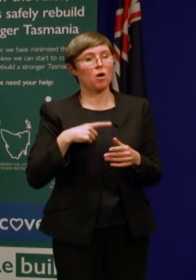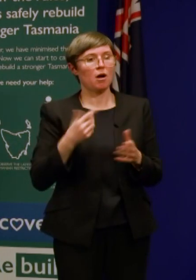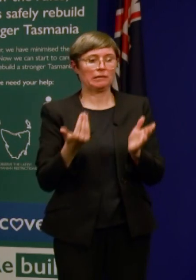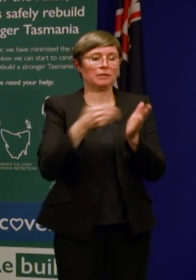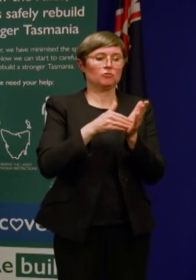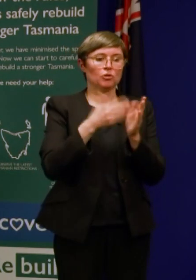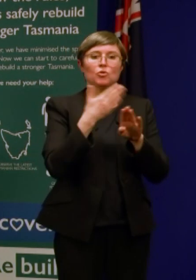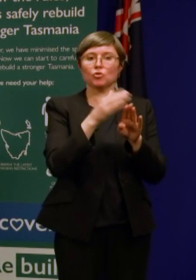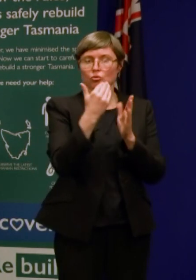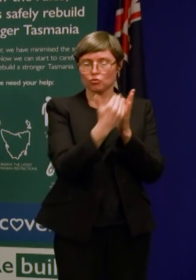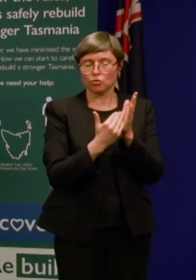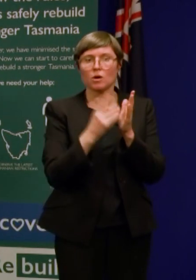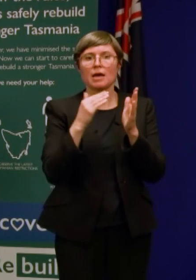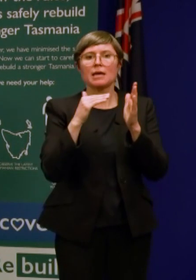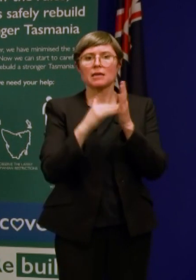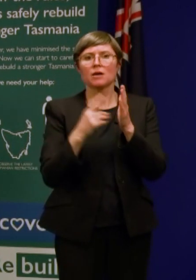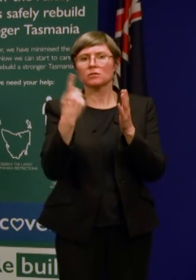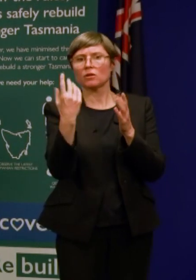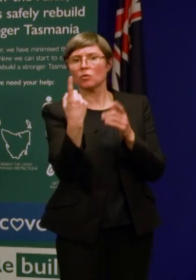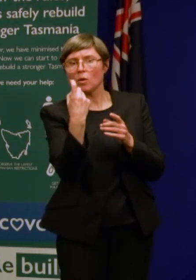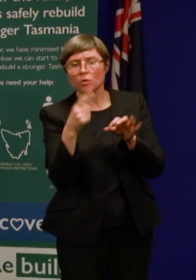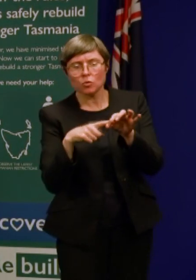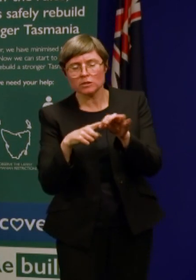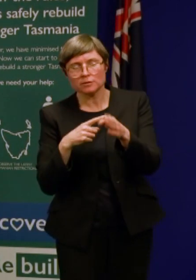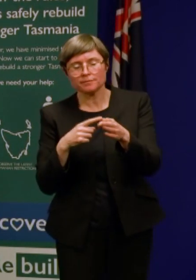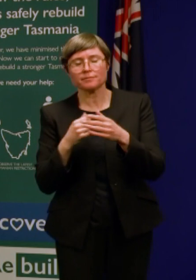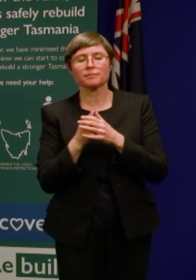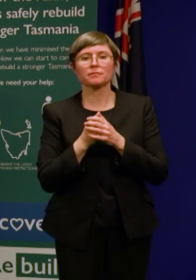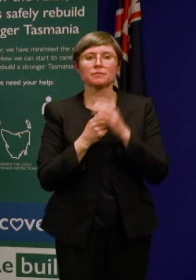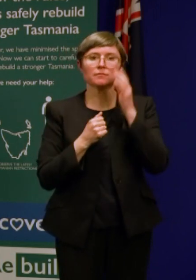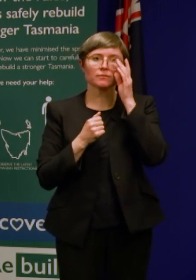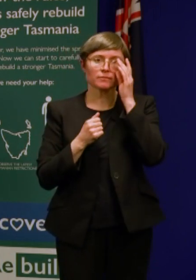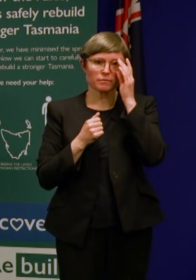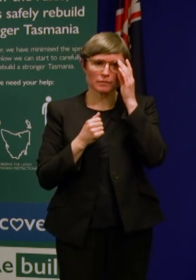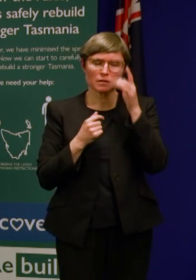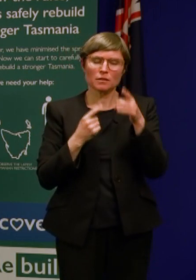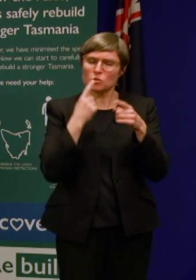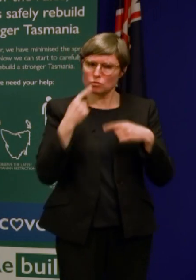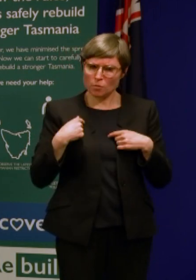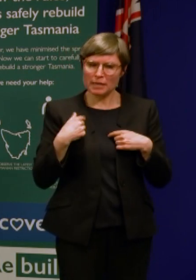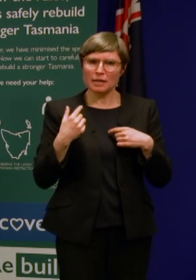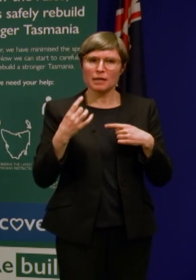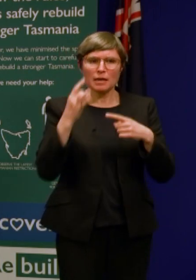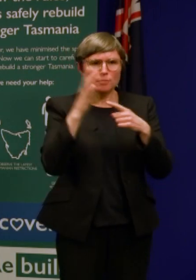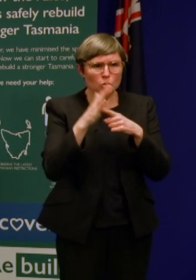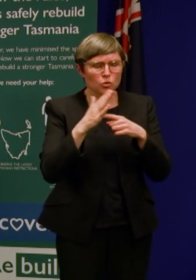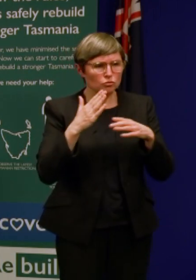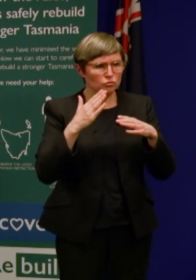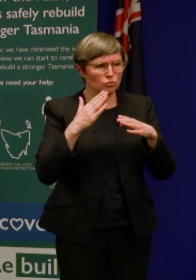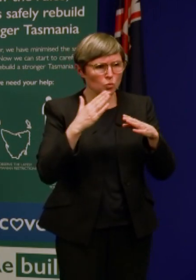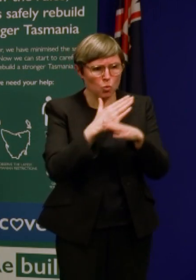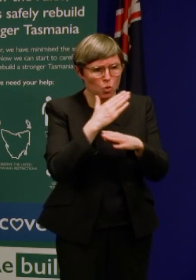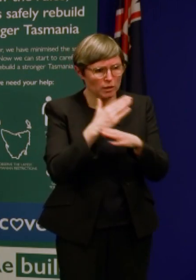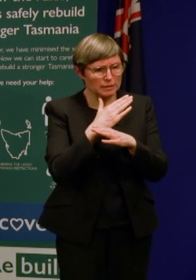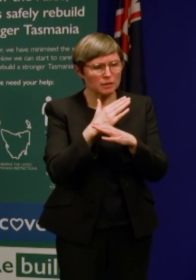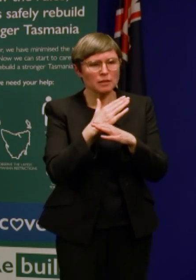But I'll over to the Commissioner. Sorry, said that you've made additional changes to the rules for Essential Travellers at the